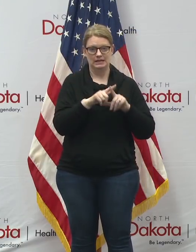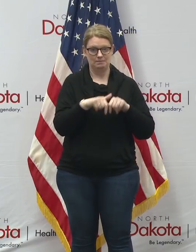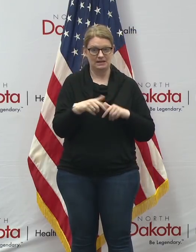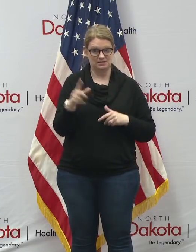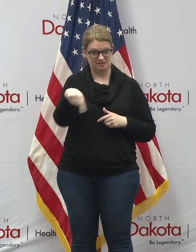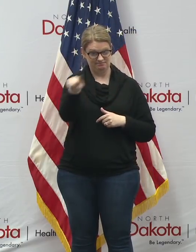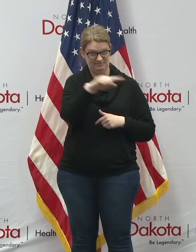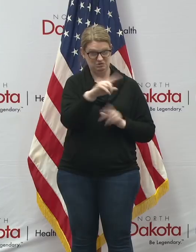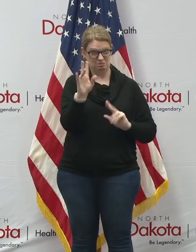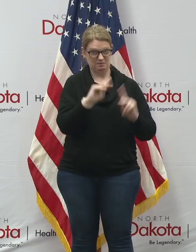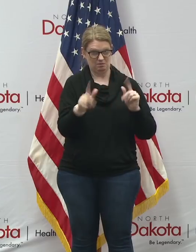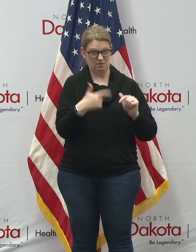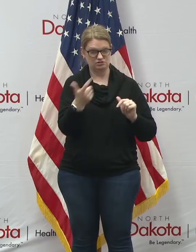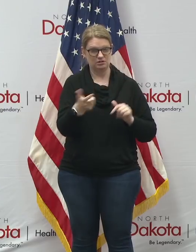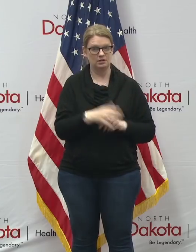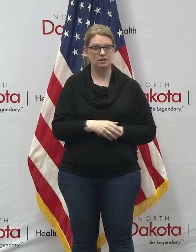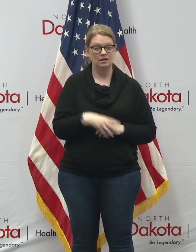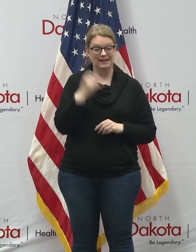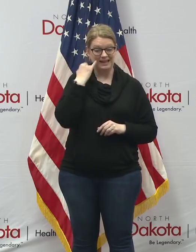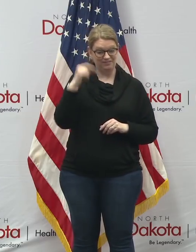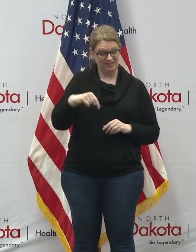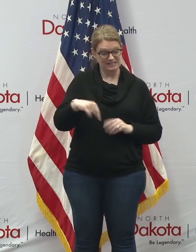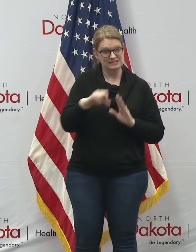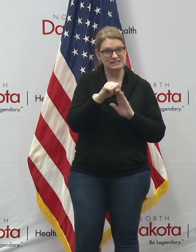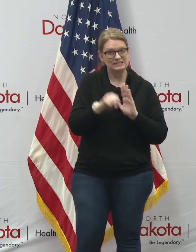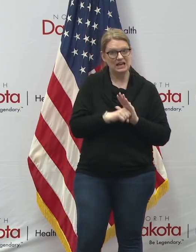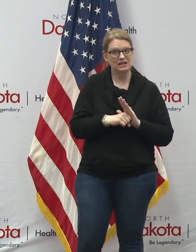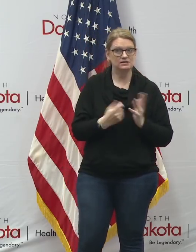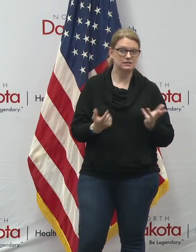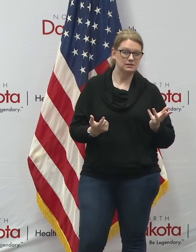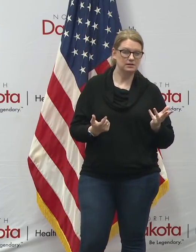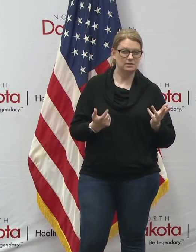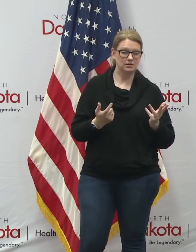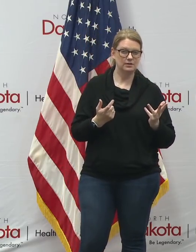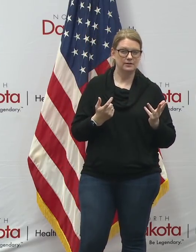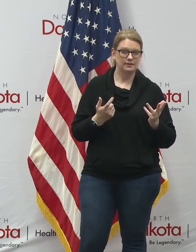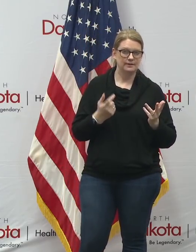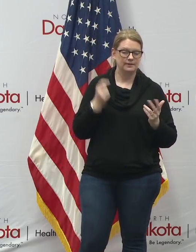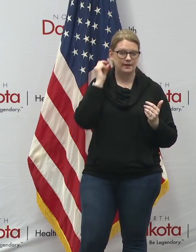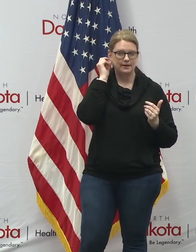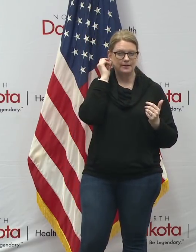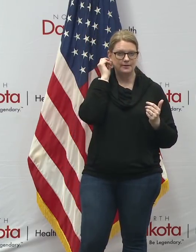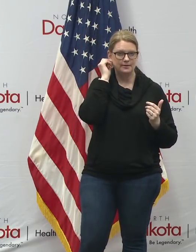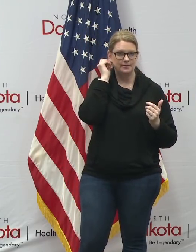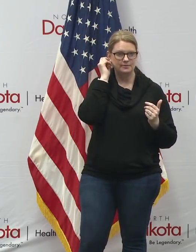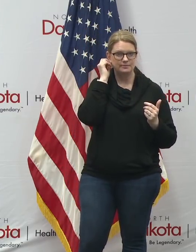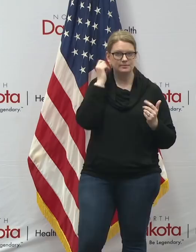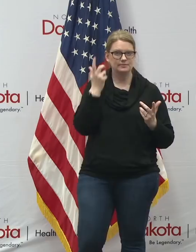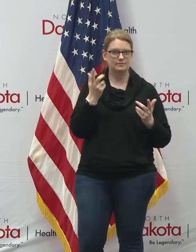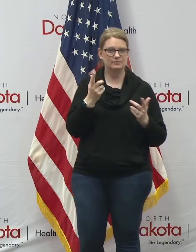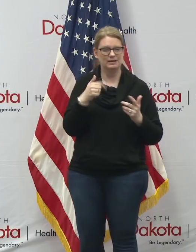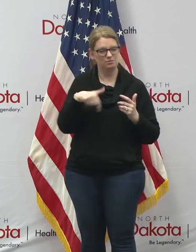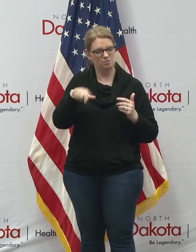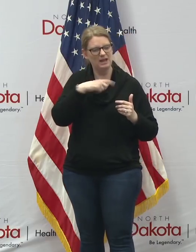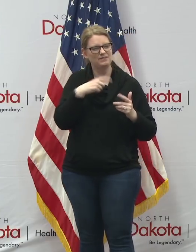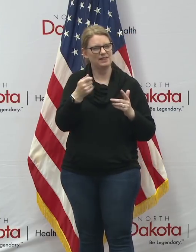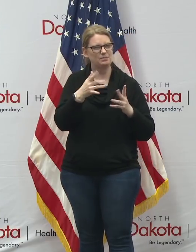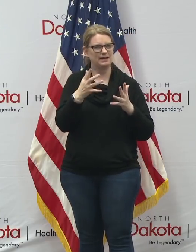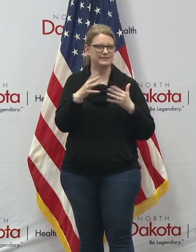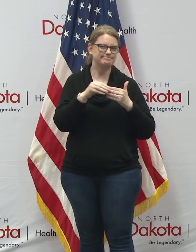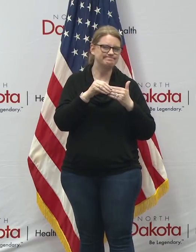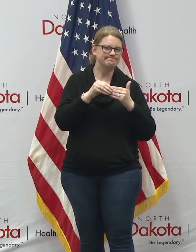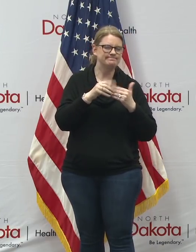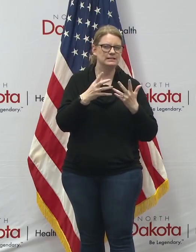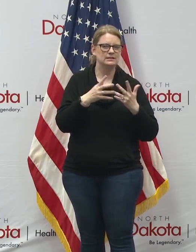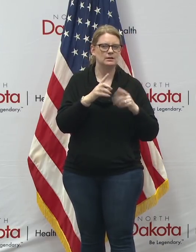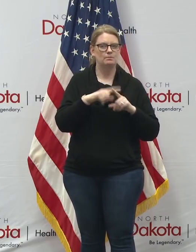a great outcome would be if we were one of the states that had a little lighter touch on on the mandates but we had some